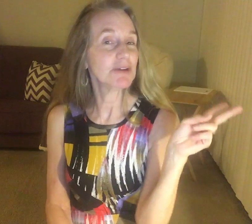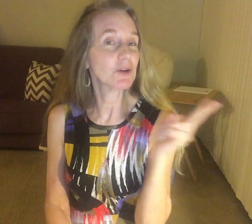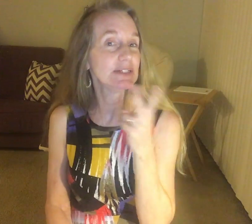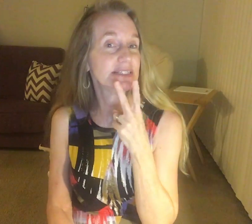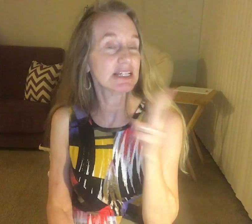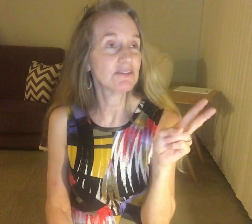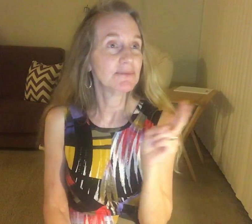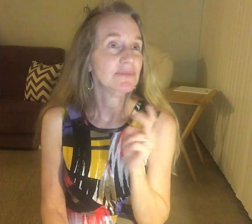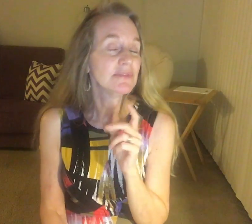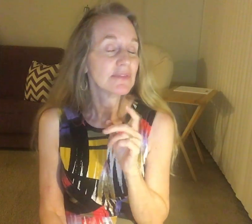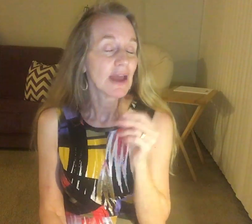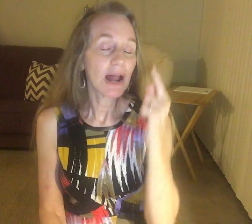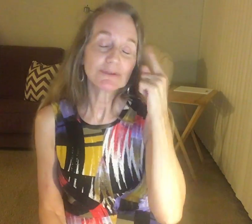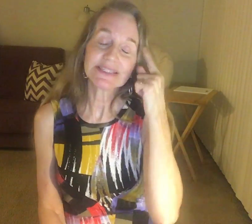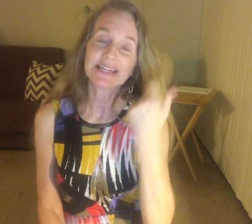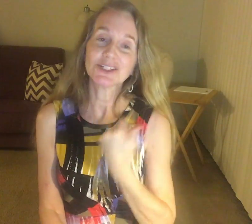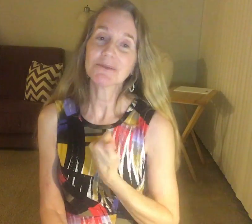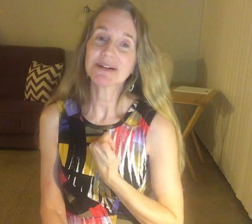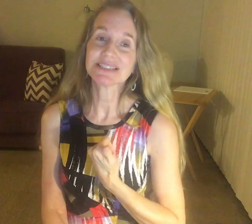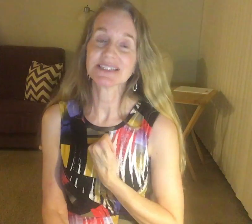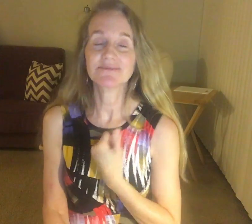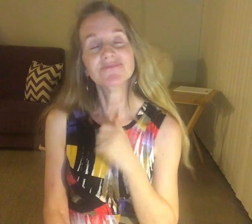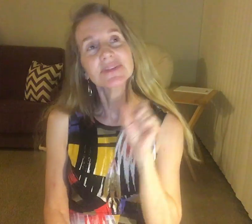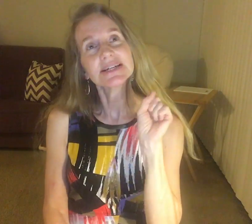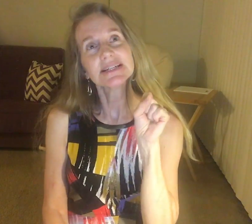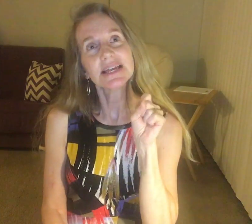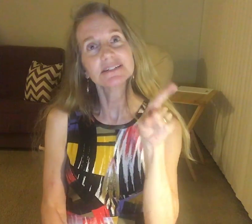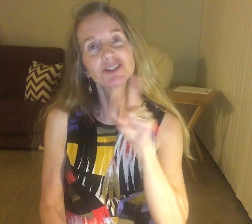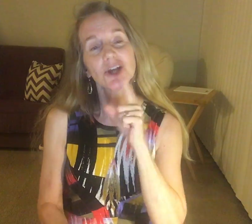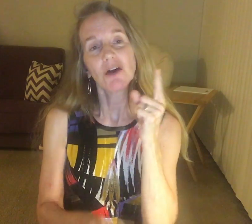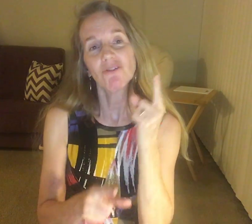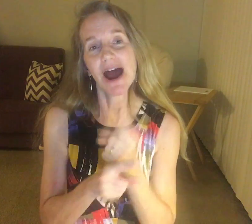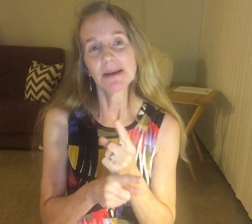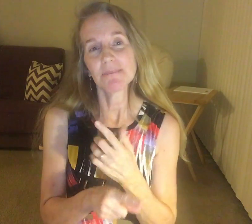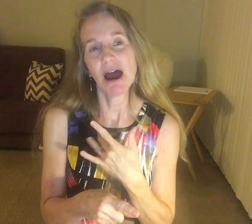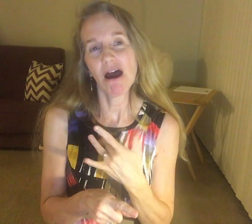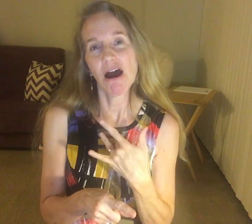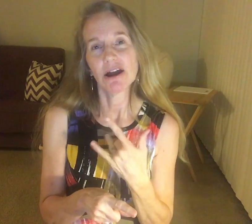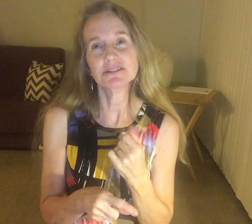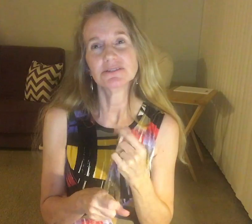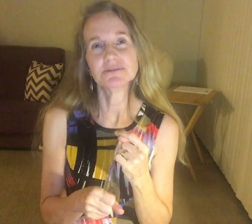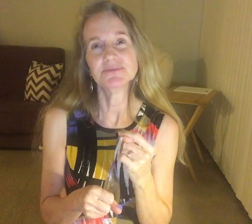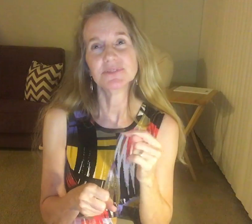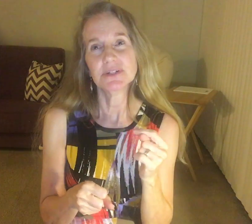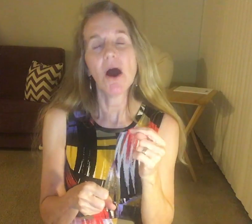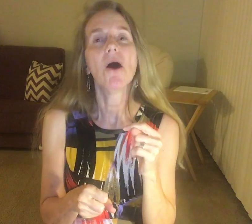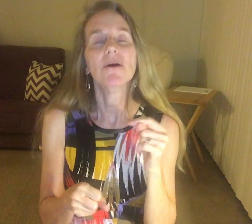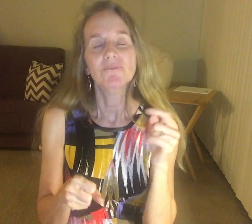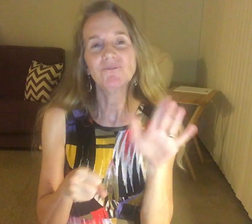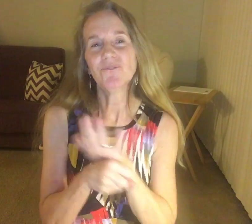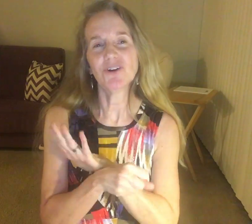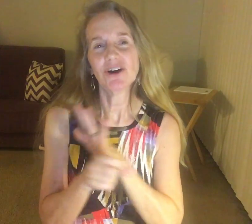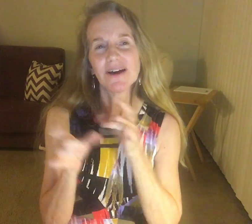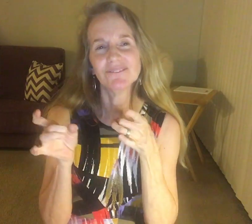making secret. I was thinking to myself, you know why my heart is, but I,